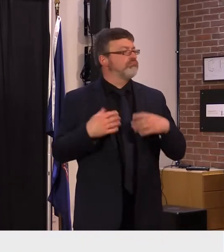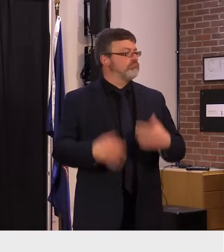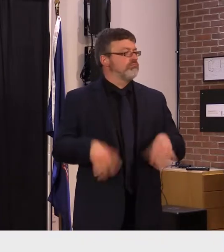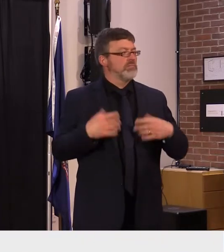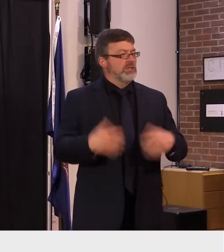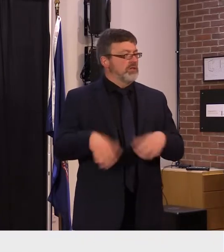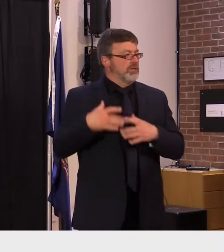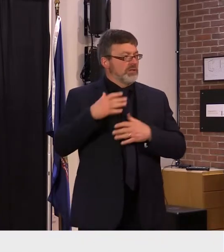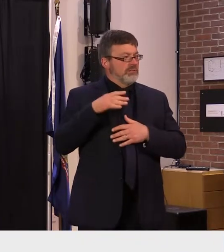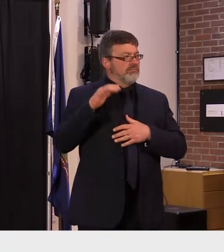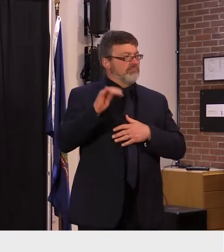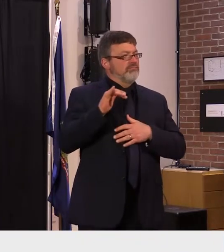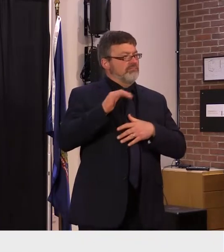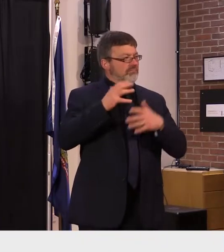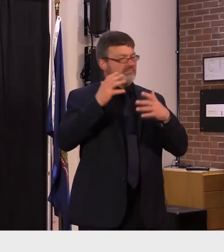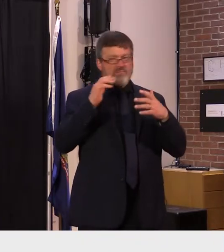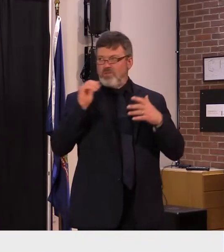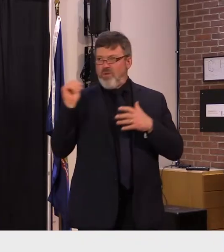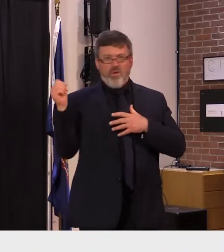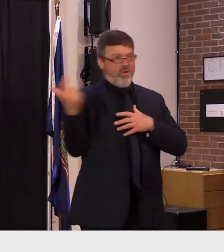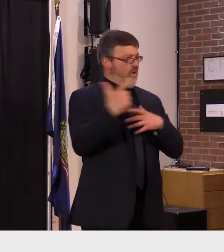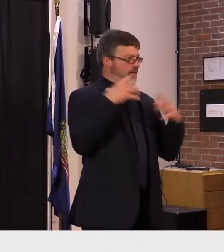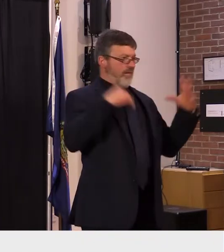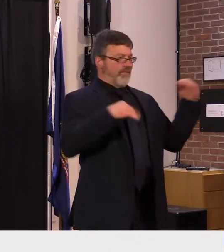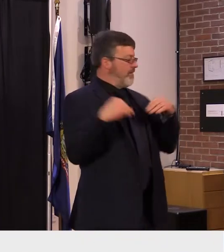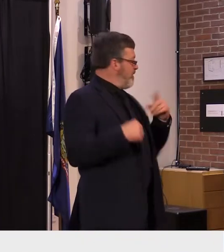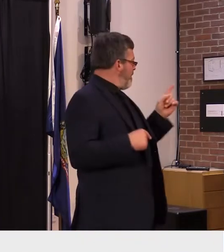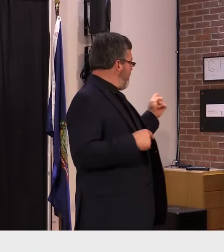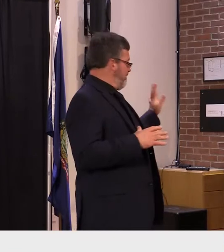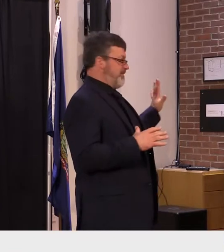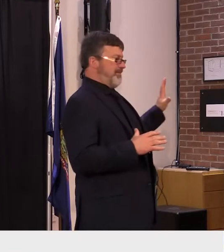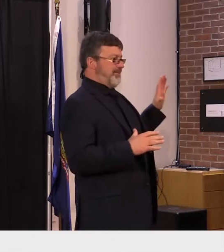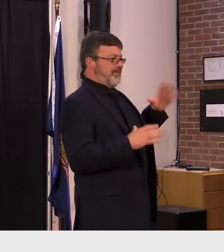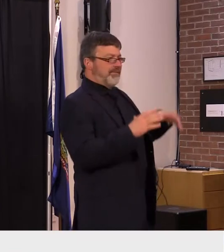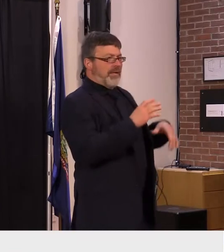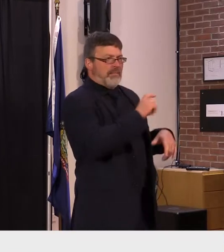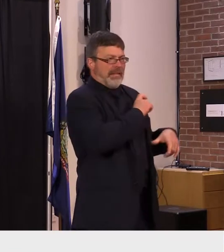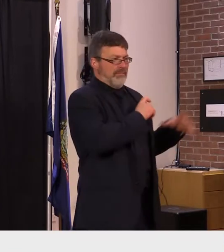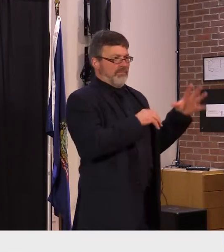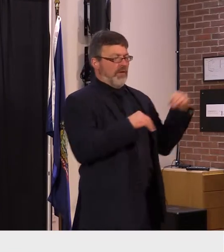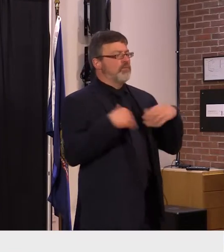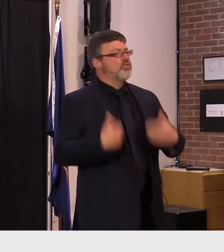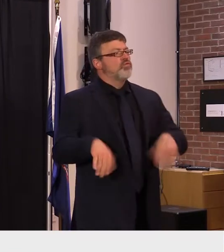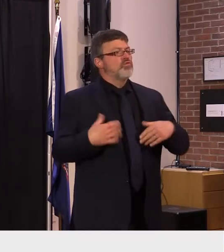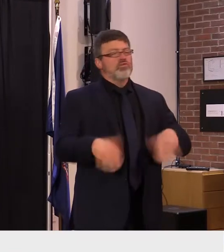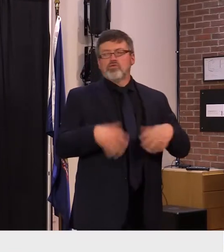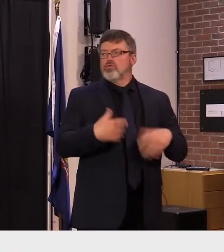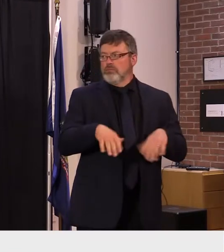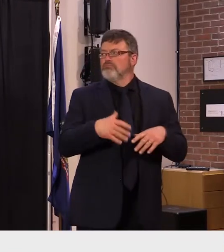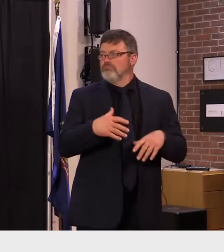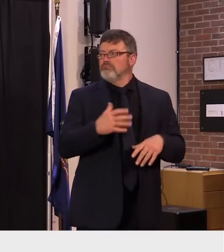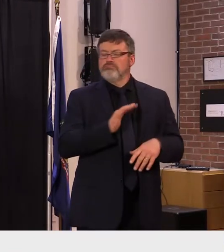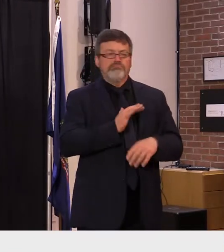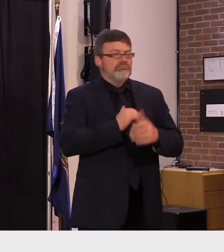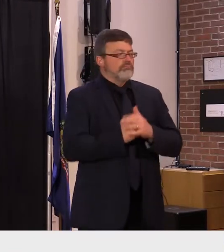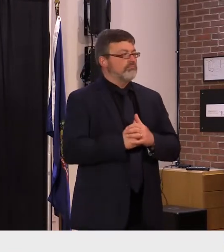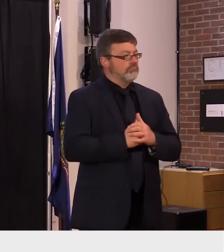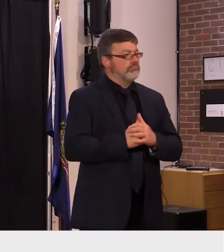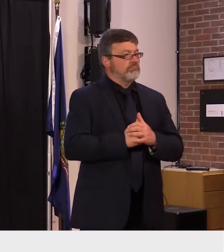involved in supporting our schools and i want to thank you for your leadership and your partnership with the agency of education was critical for our success